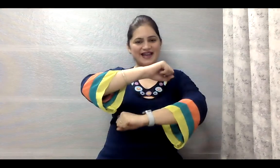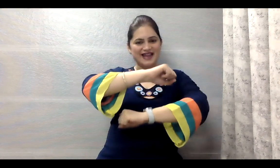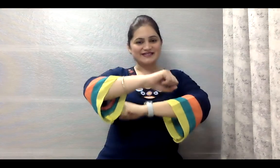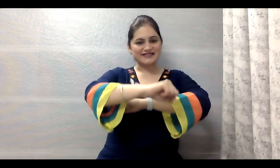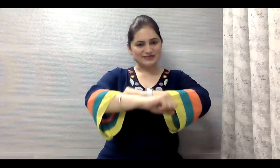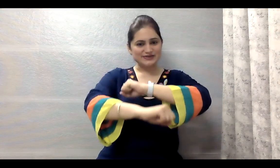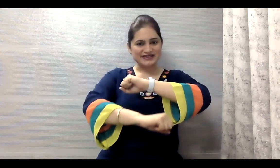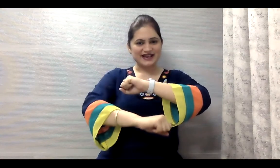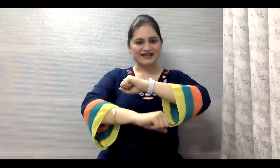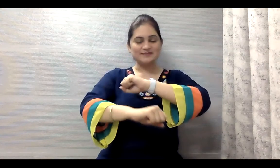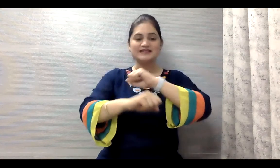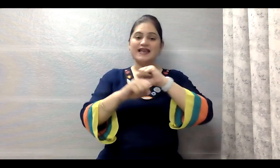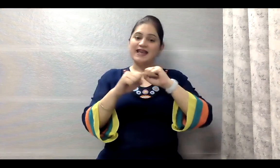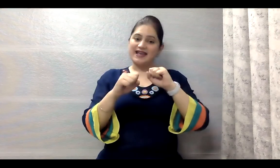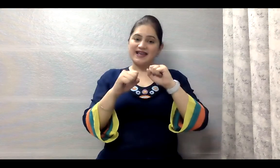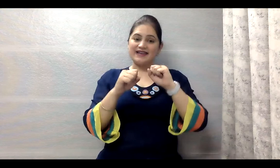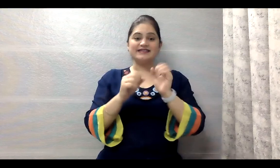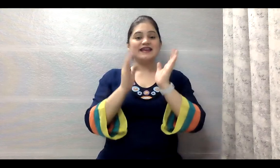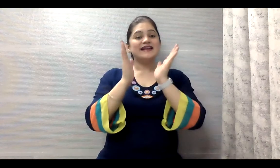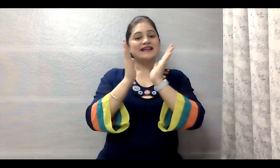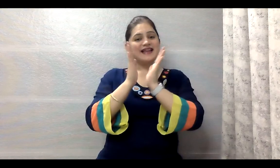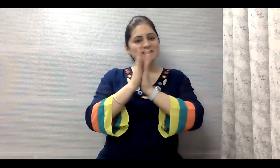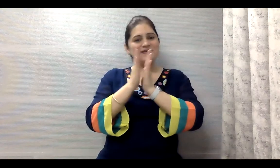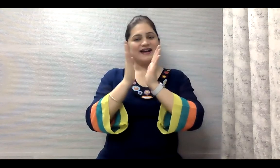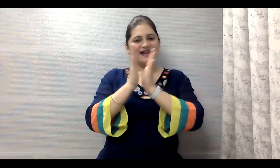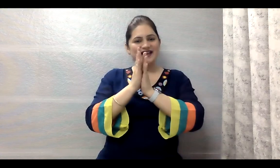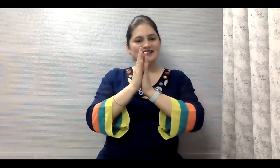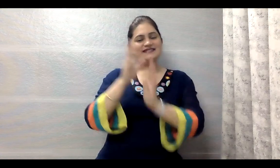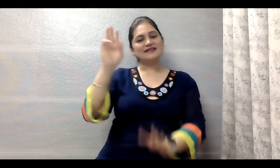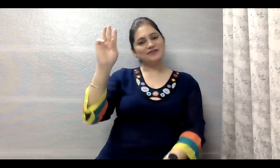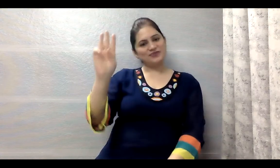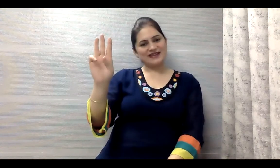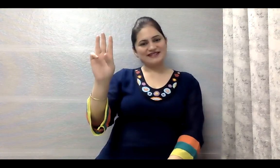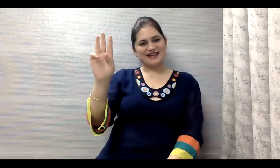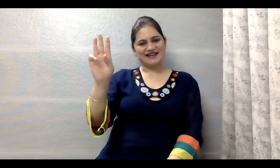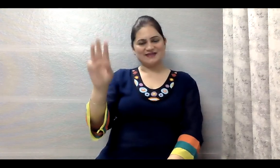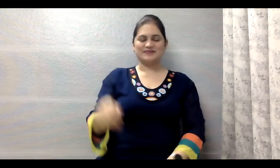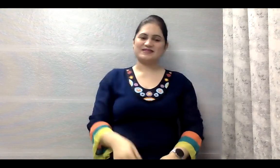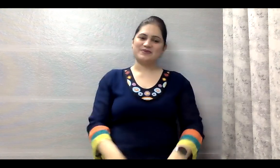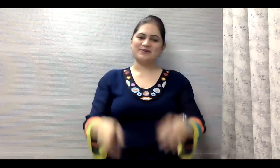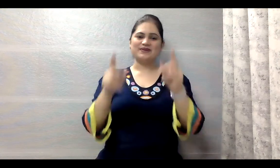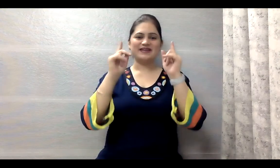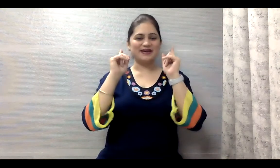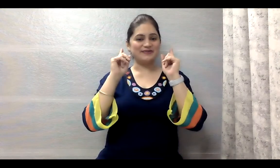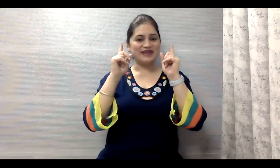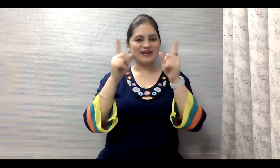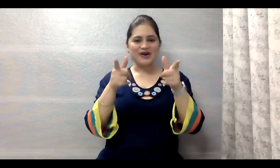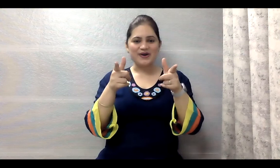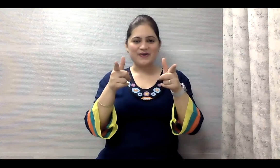hands two times and clap our hands three times. So here we go.